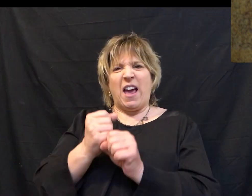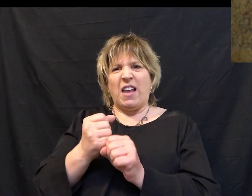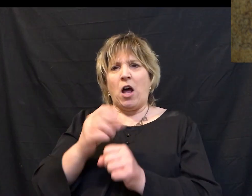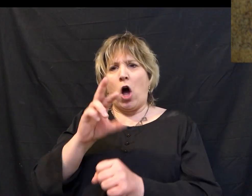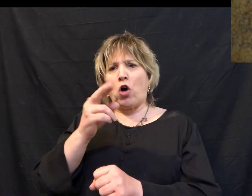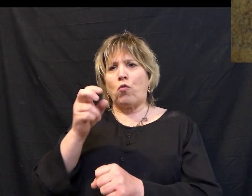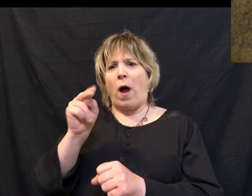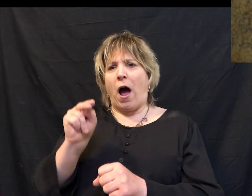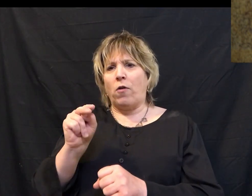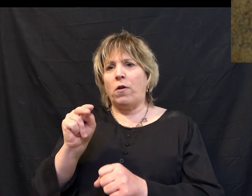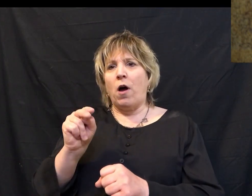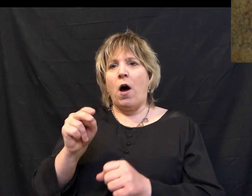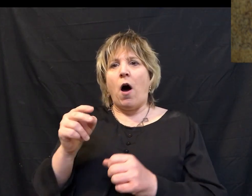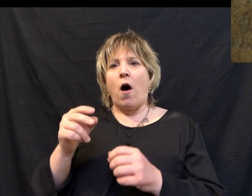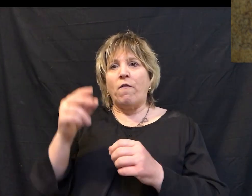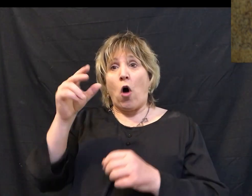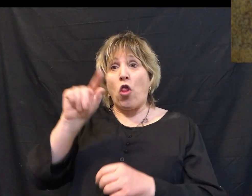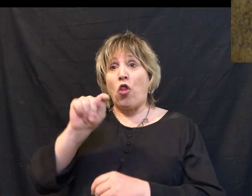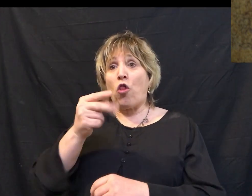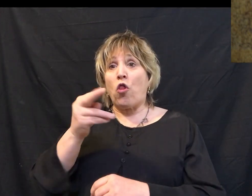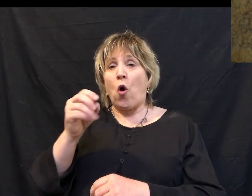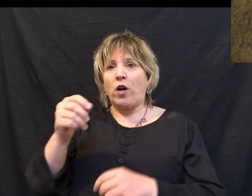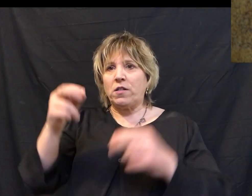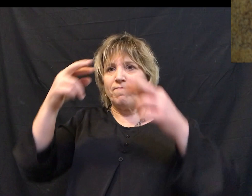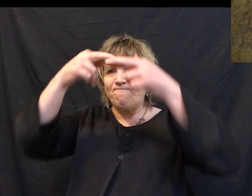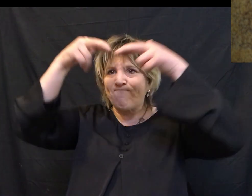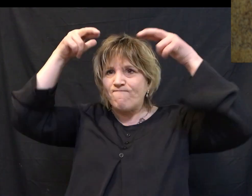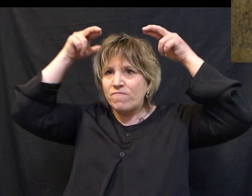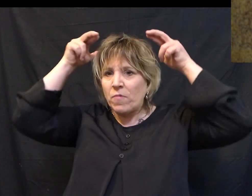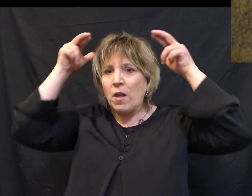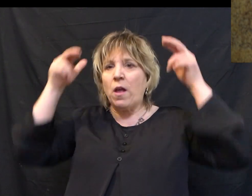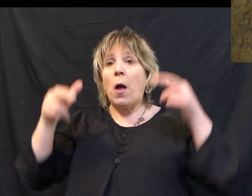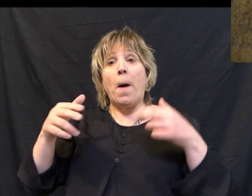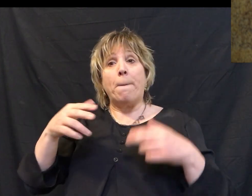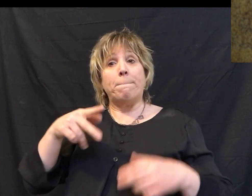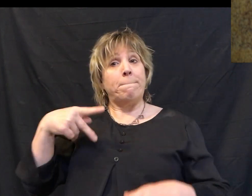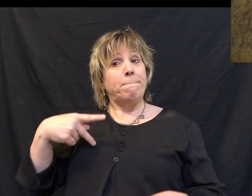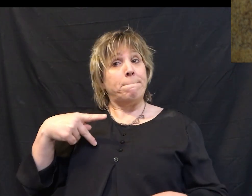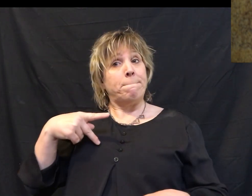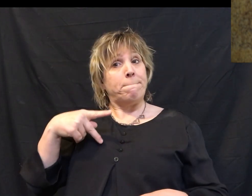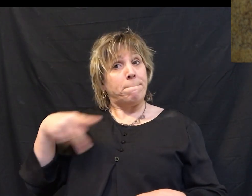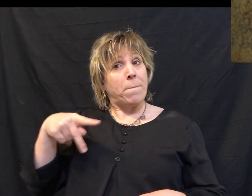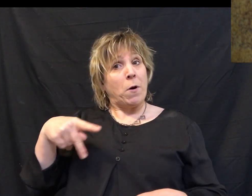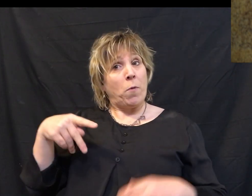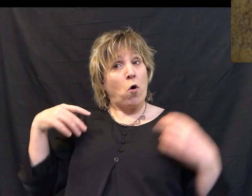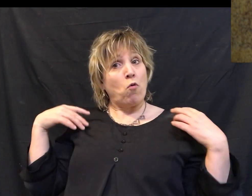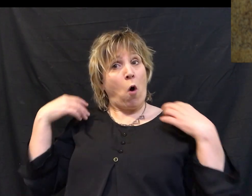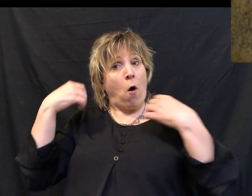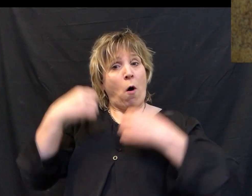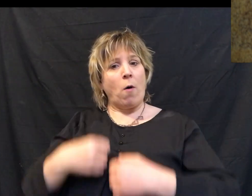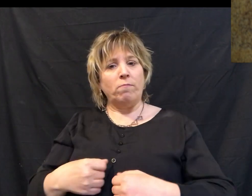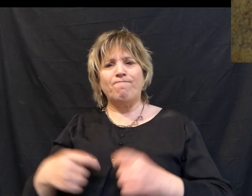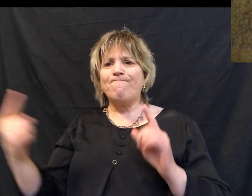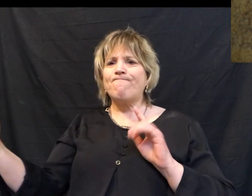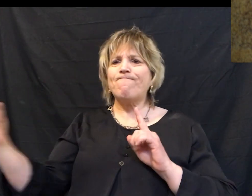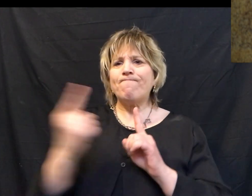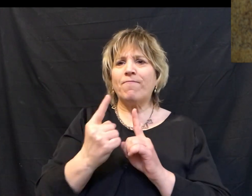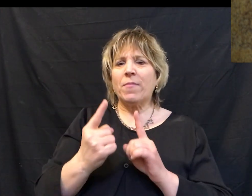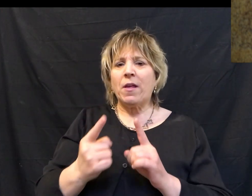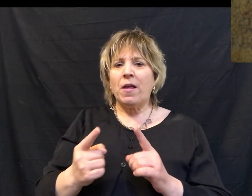together a crown of thorns put it on his head and clothed him in a purple robe and they kept coming up to him and